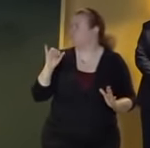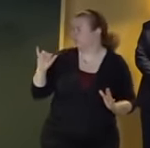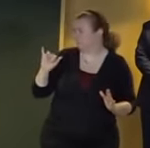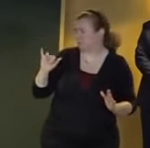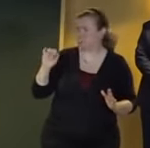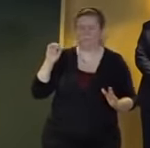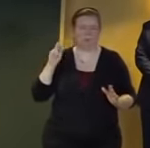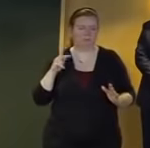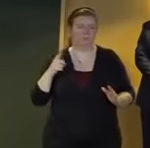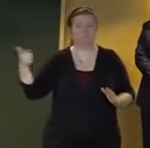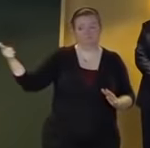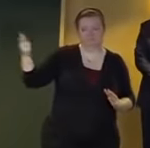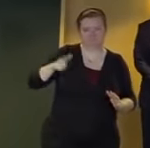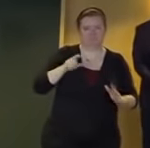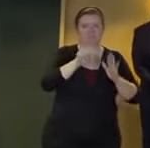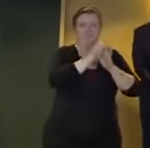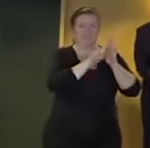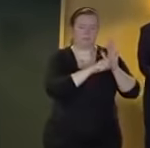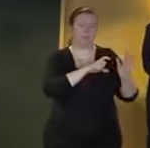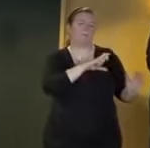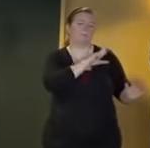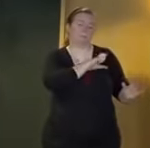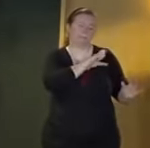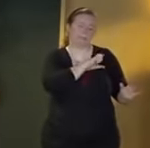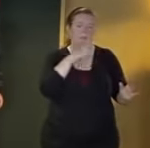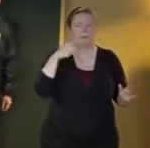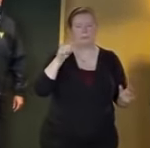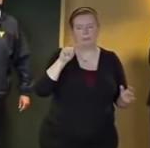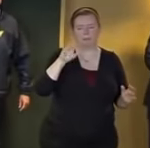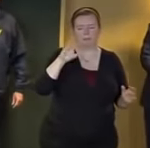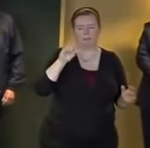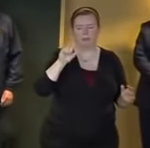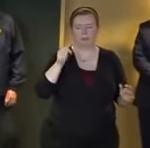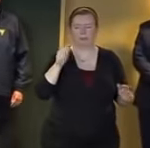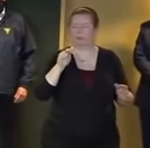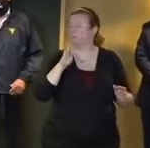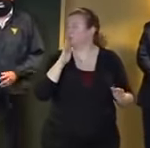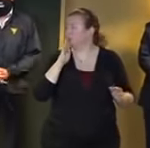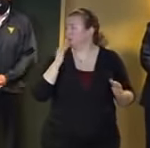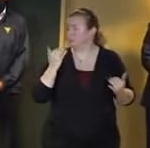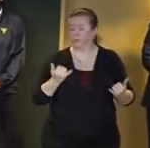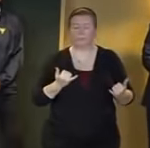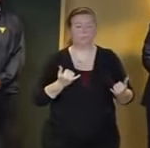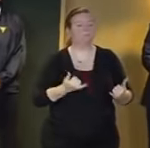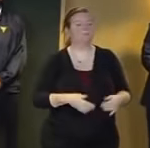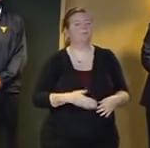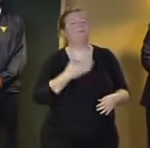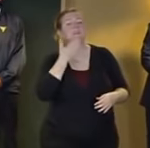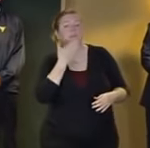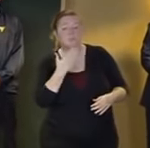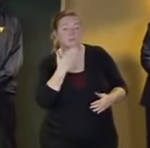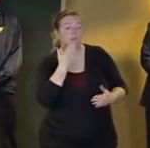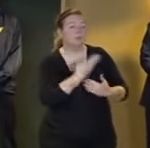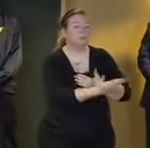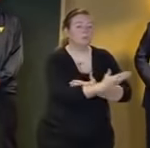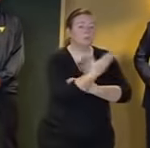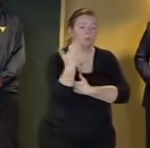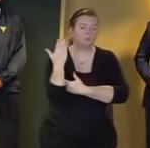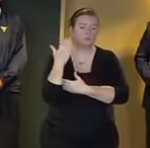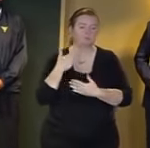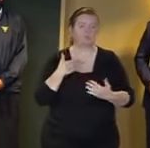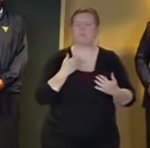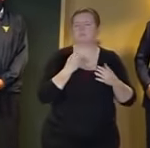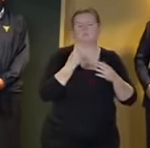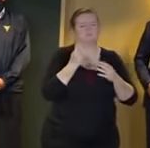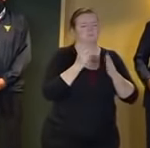police colonel pat callahan thank you governor good morning everybody i'll just offer you a few minutes from the state office of